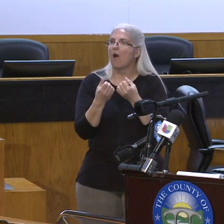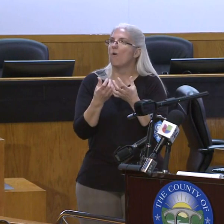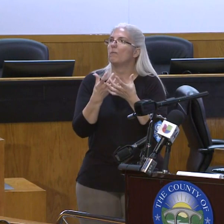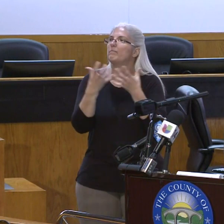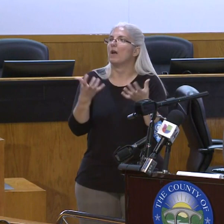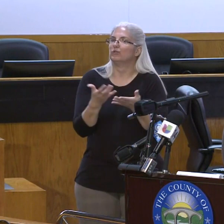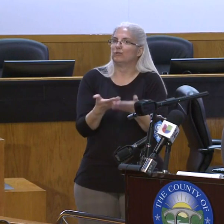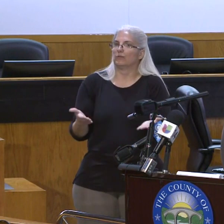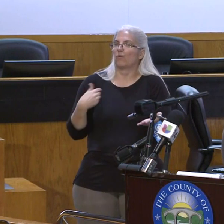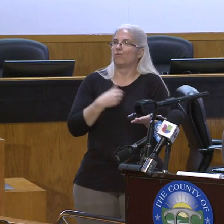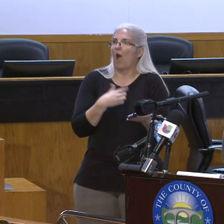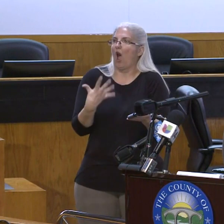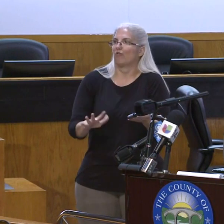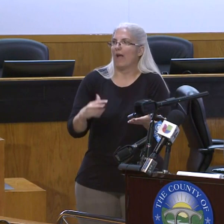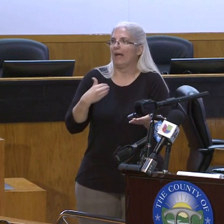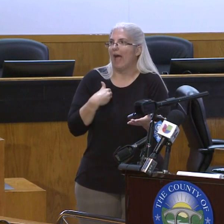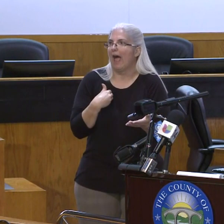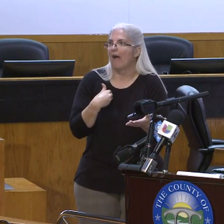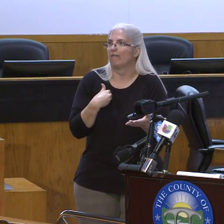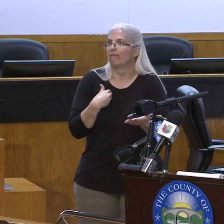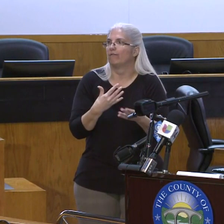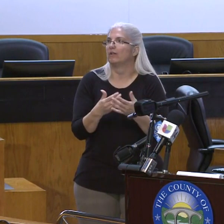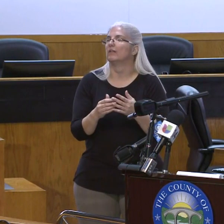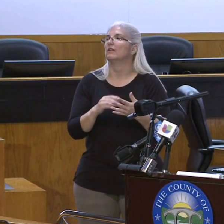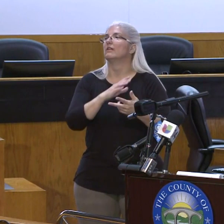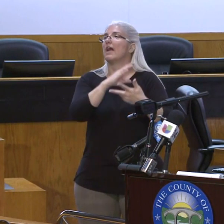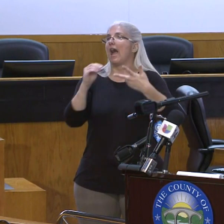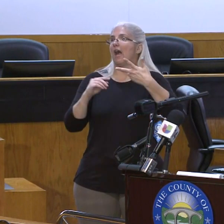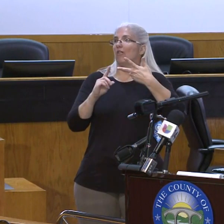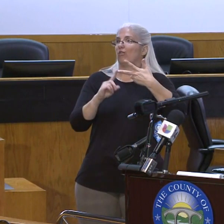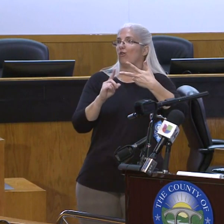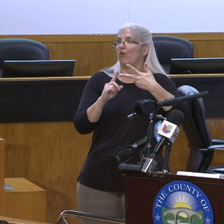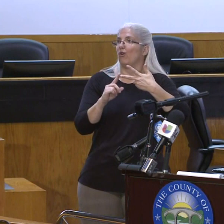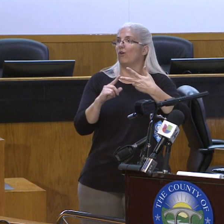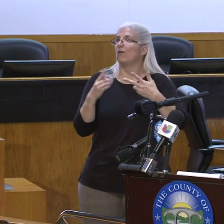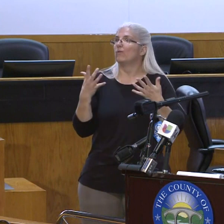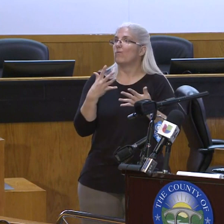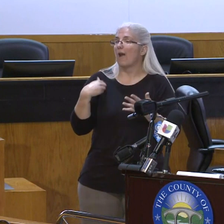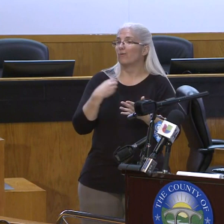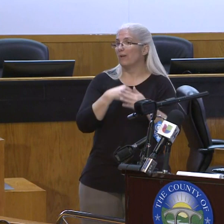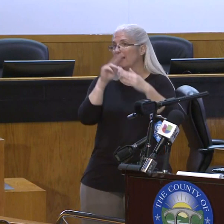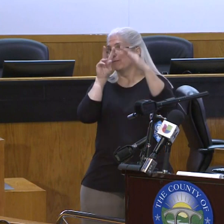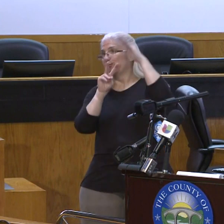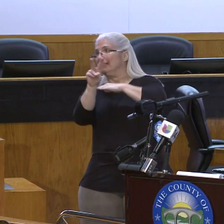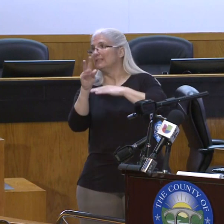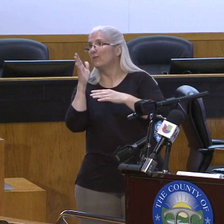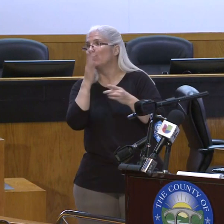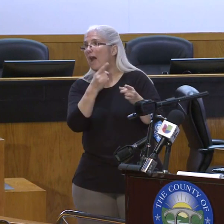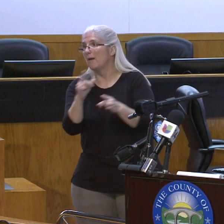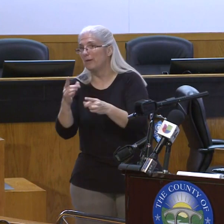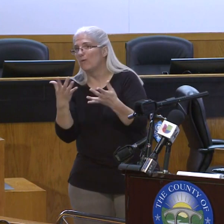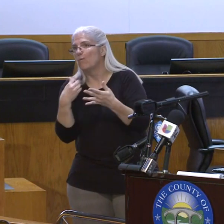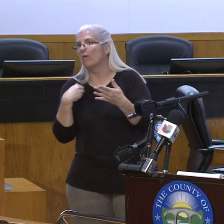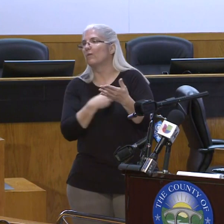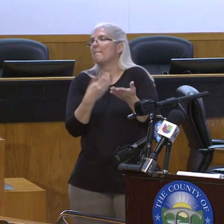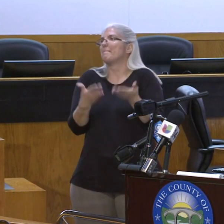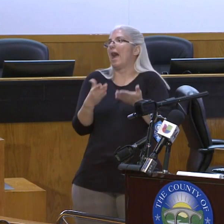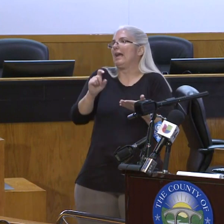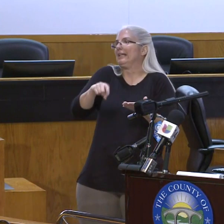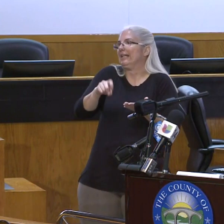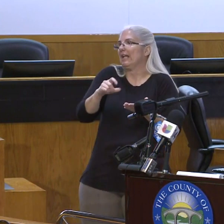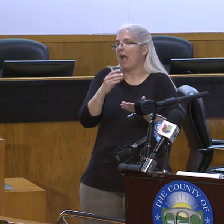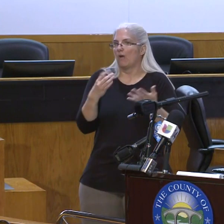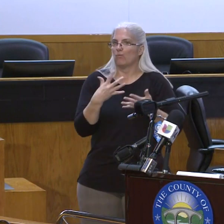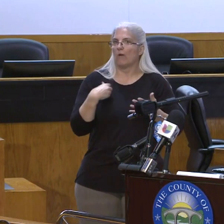next task after that is to try to close that gap between what we anticipate we might need and what is currently available. Due